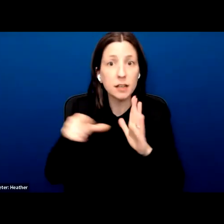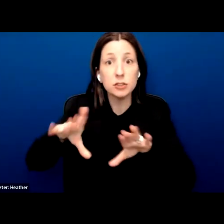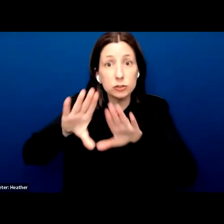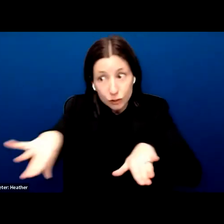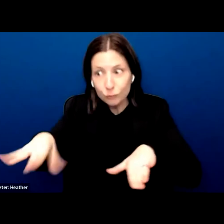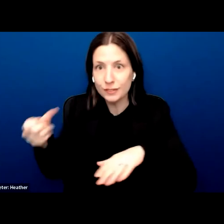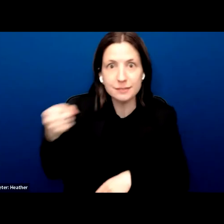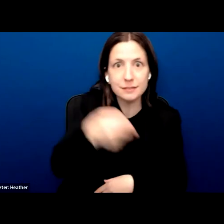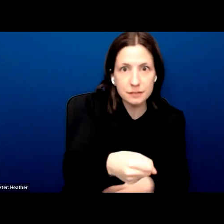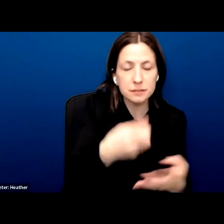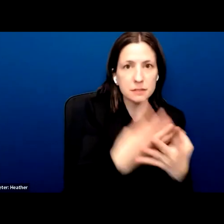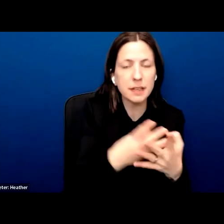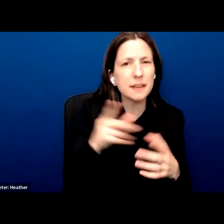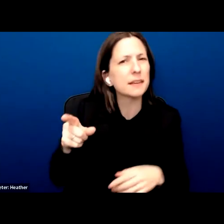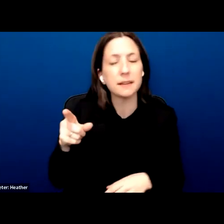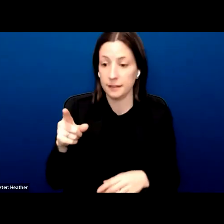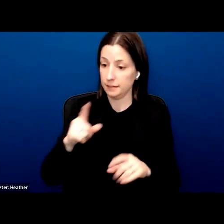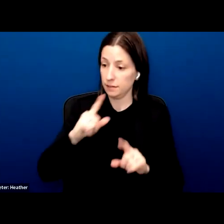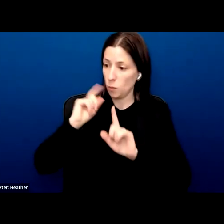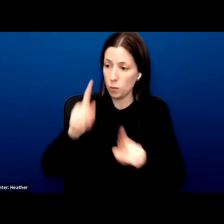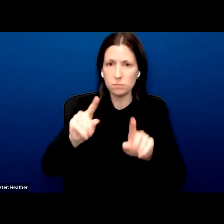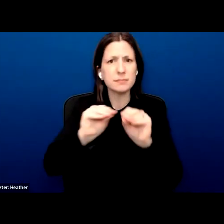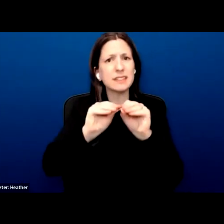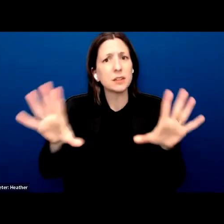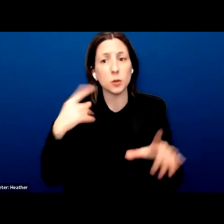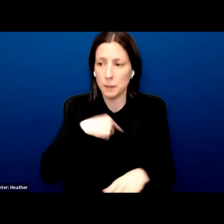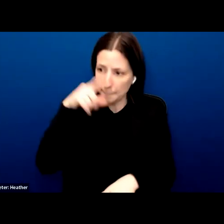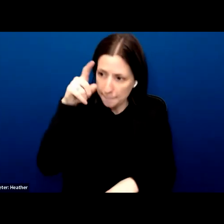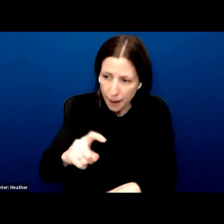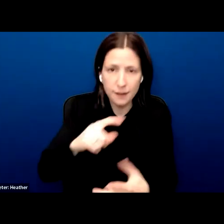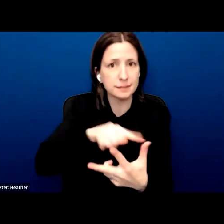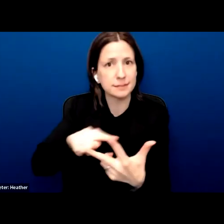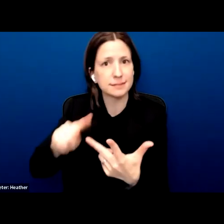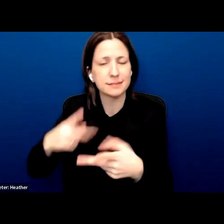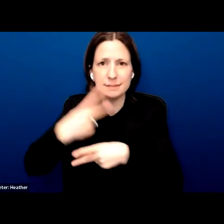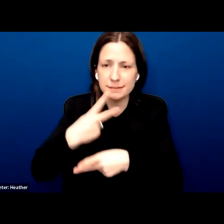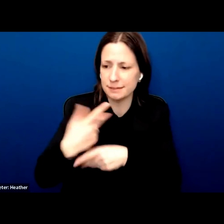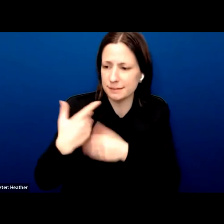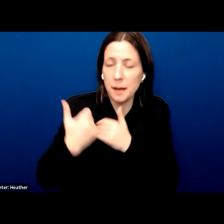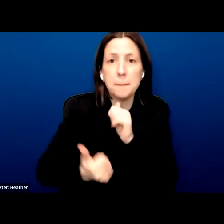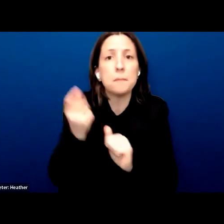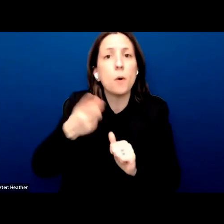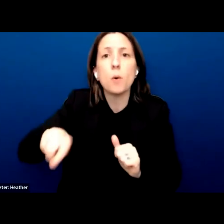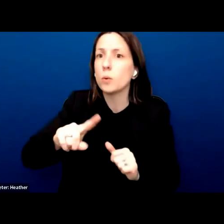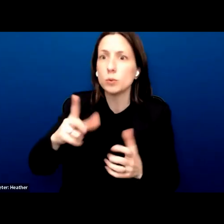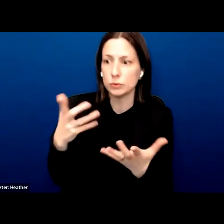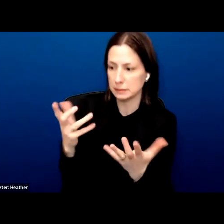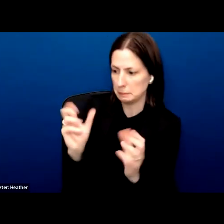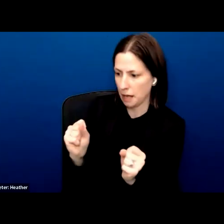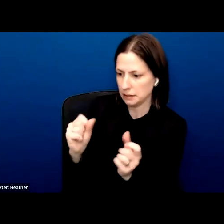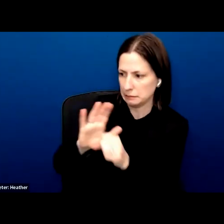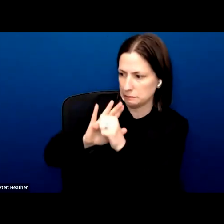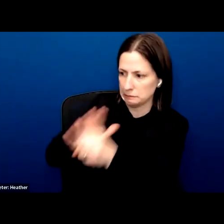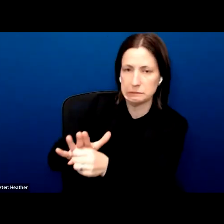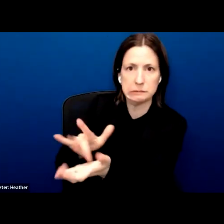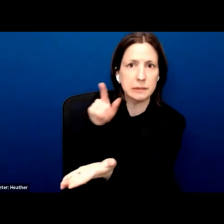We are all called to care for the widow, the orphan, the sojourner, the most vulnerable. And that is across all faith